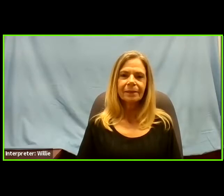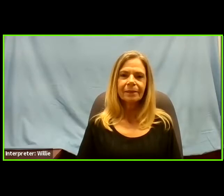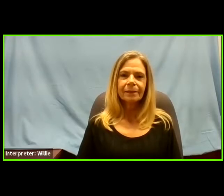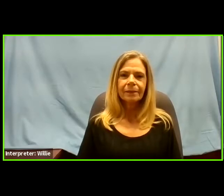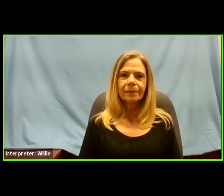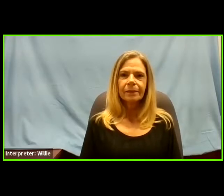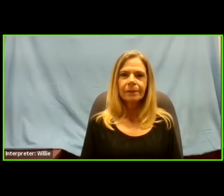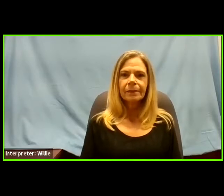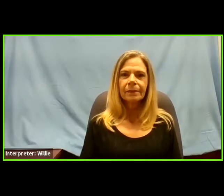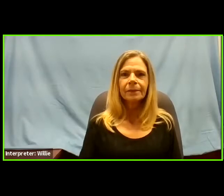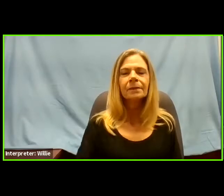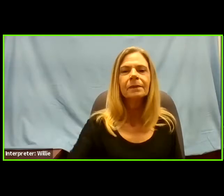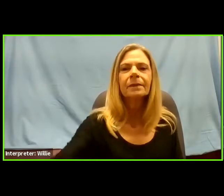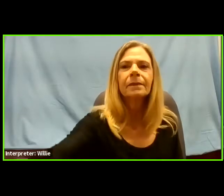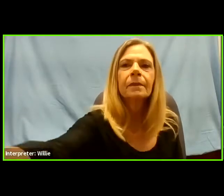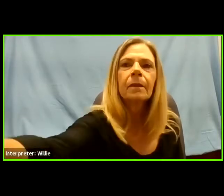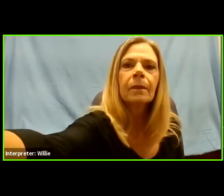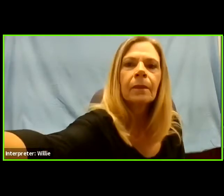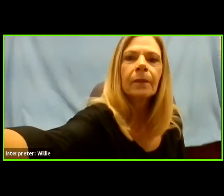Well, good morning.